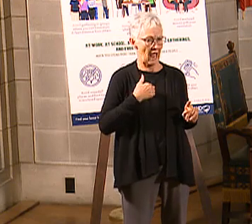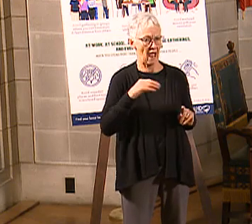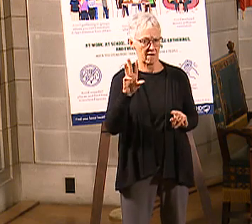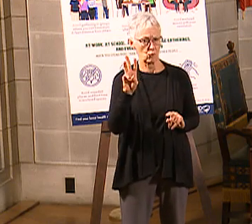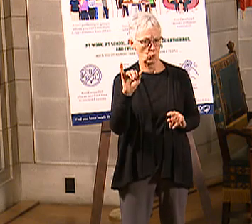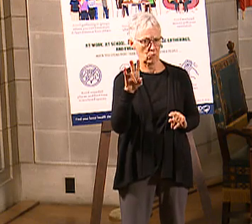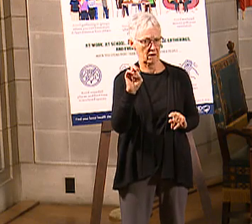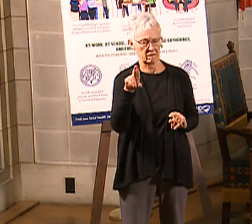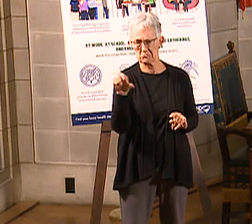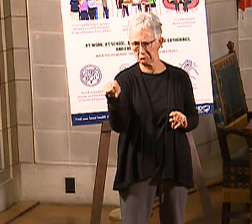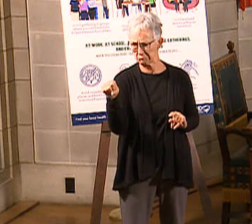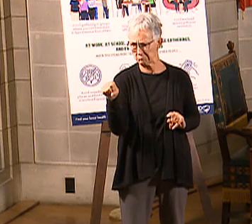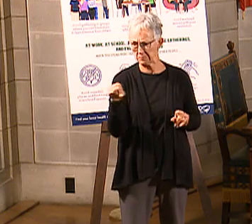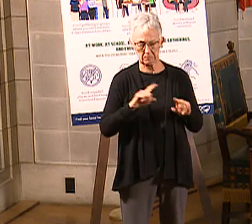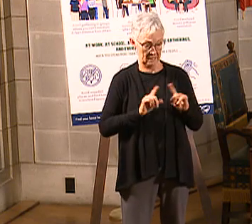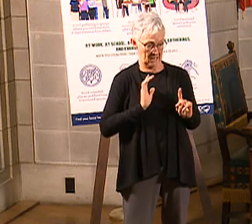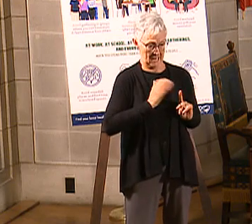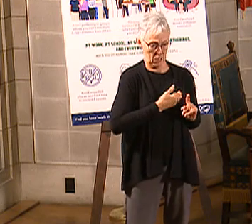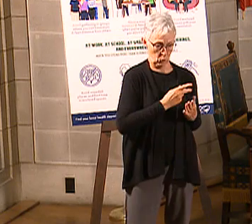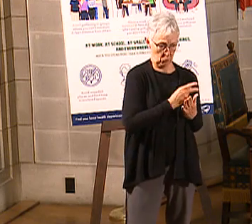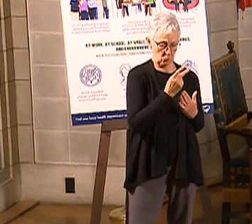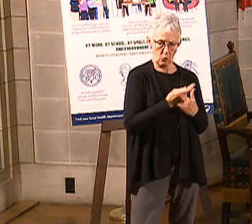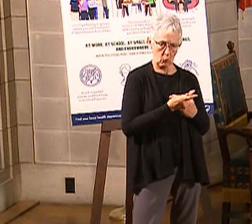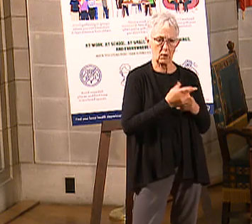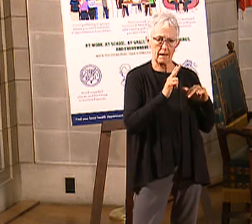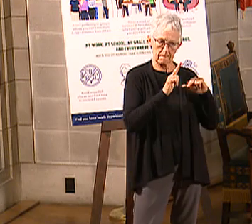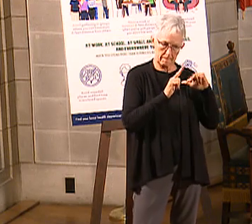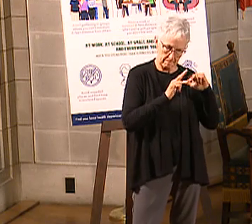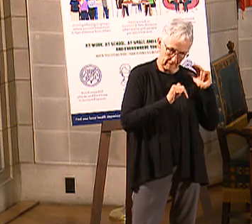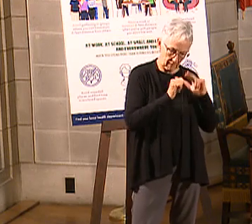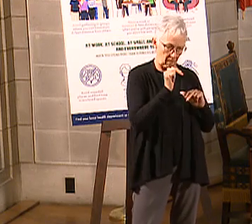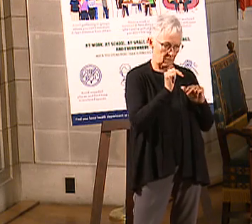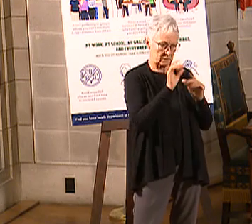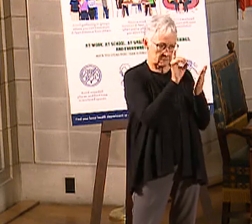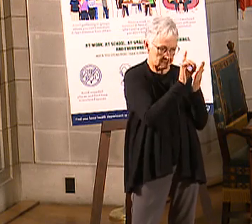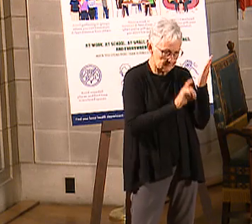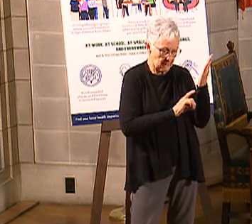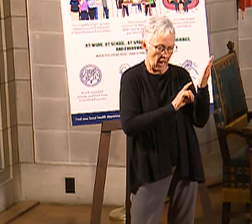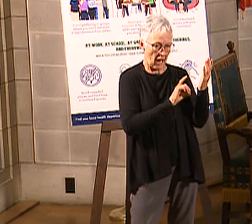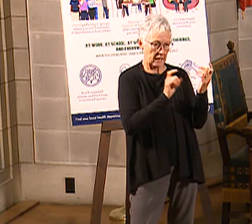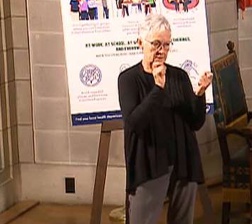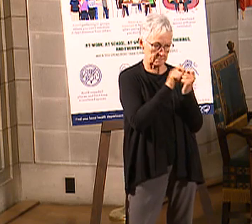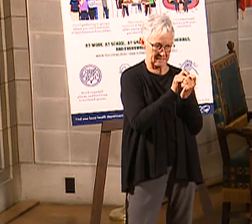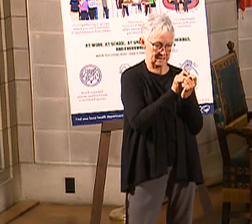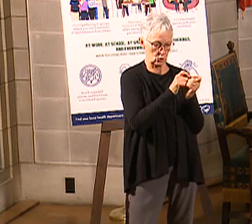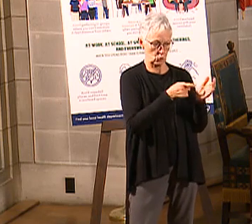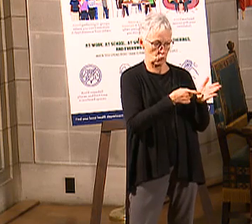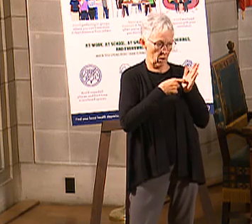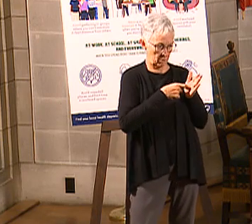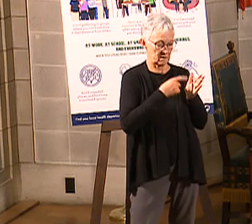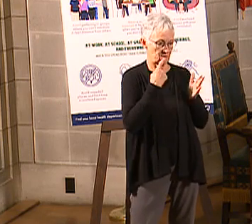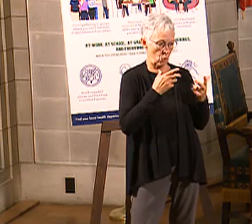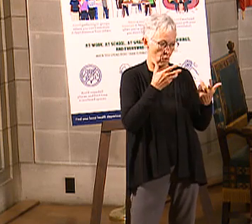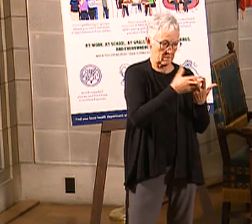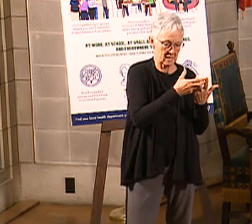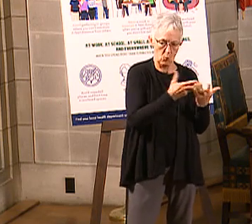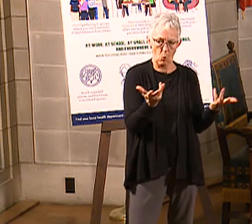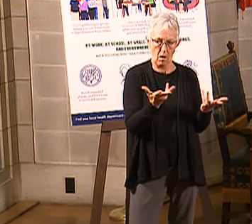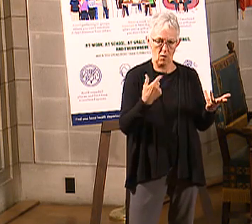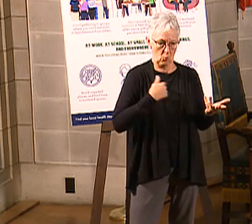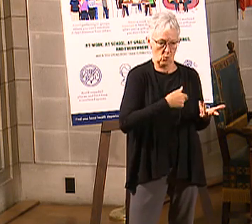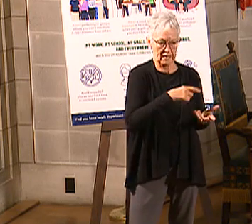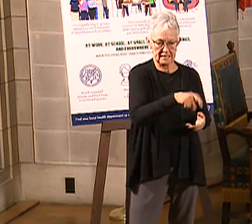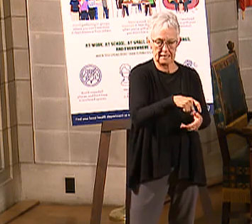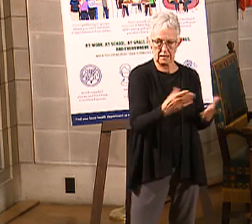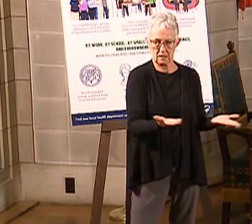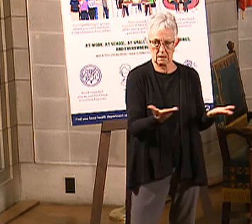this demonstration program has been built uniquely by Nebraskans for Nebraska. And what it does, unlike every other state